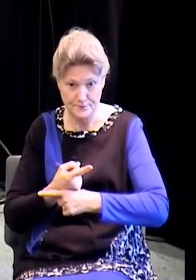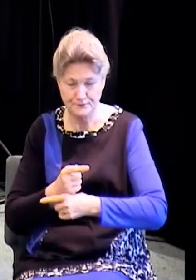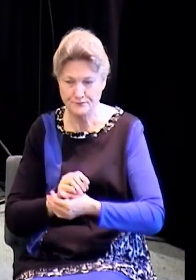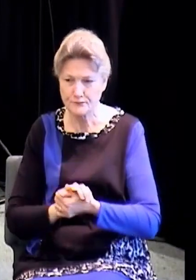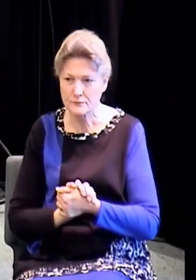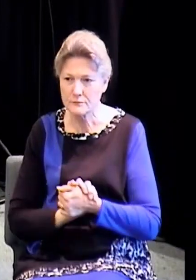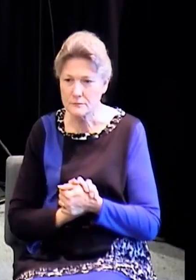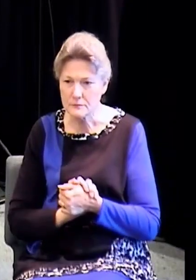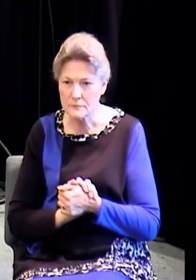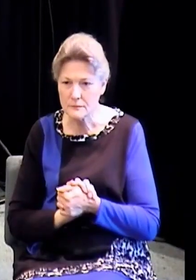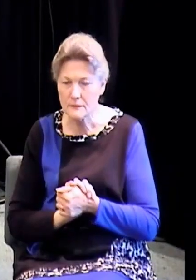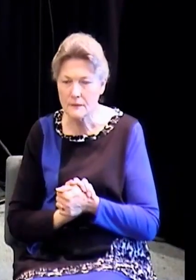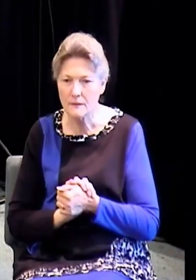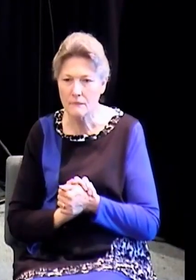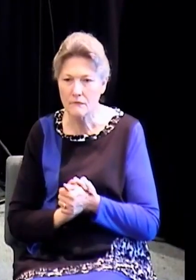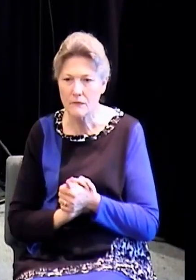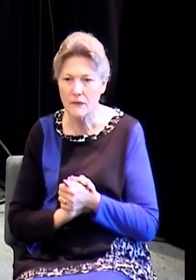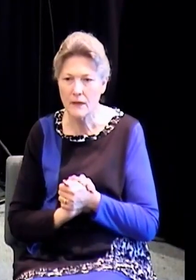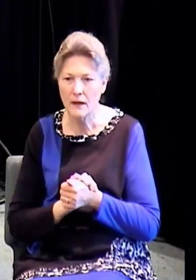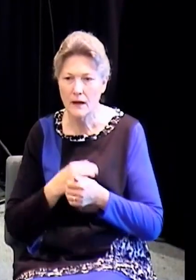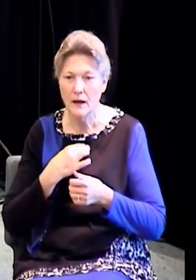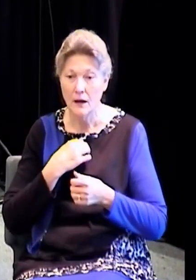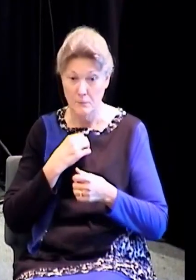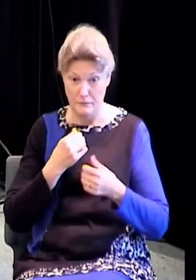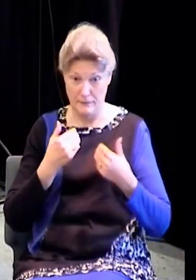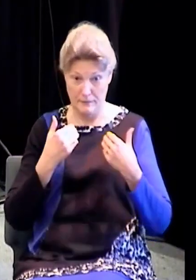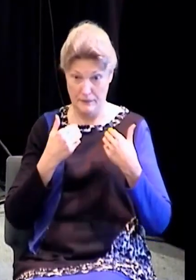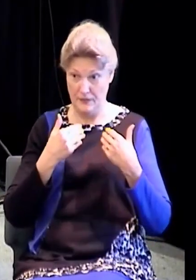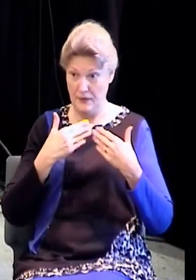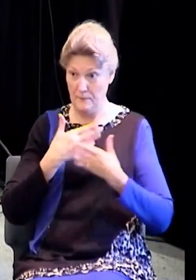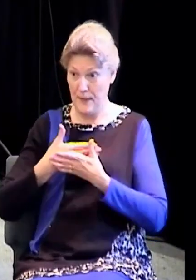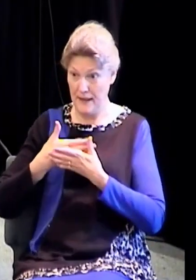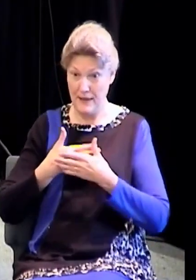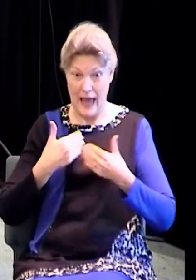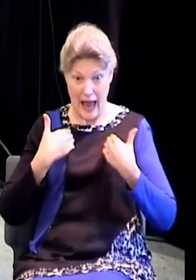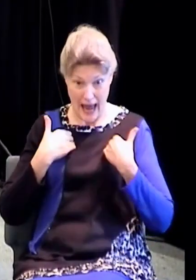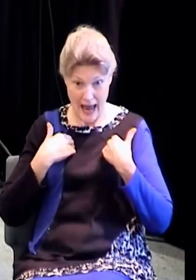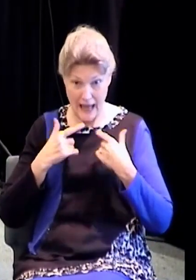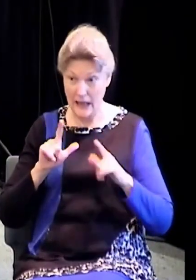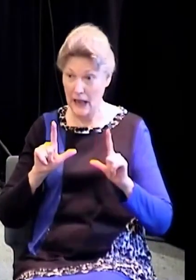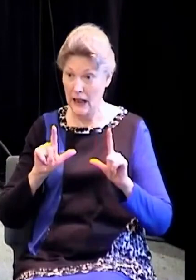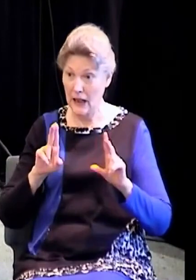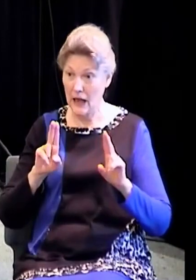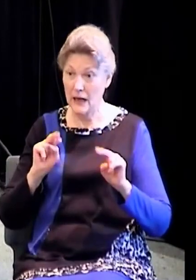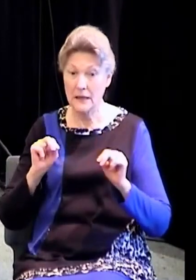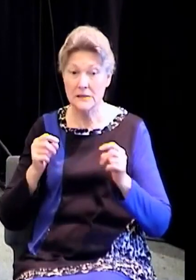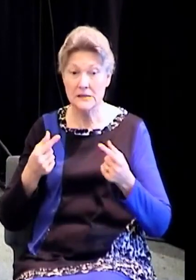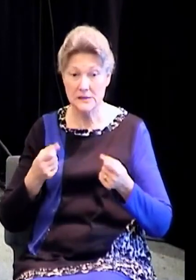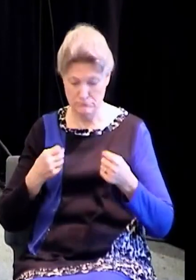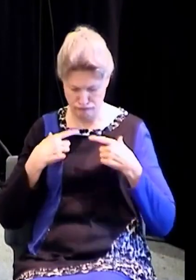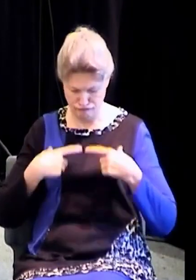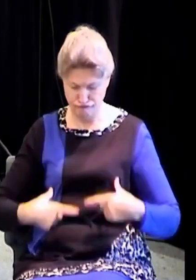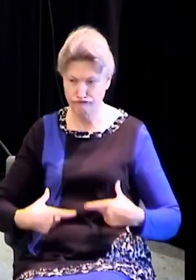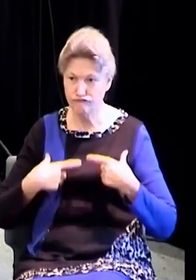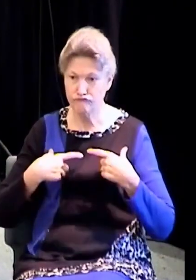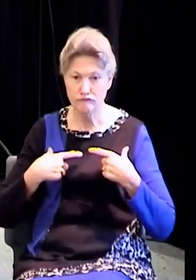actually used them, but weren't in use until birth. And we come in, and we need to be born again. So we come in.